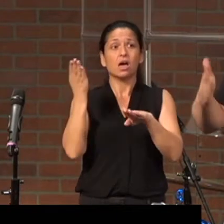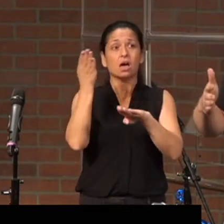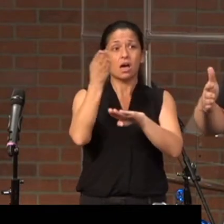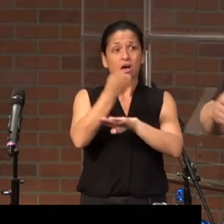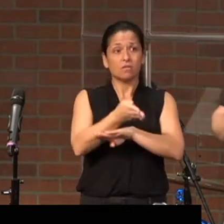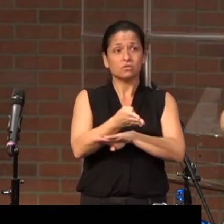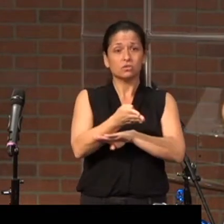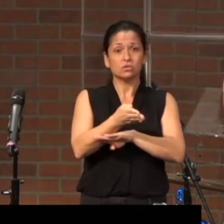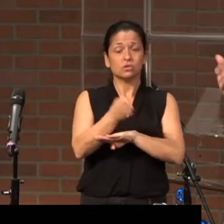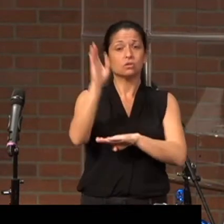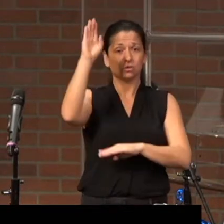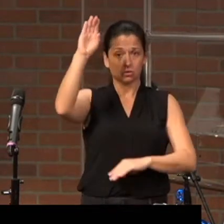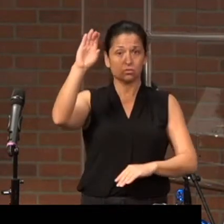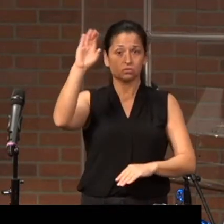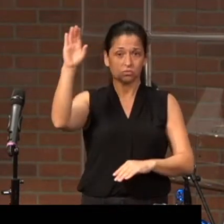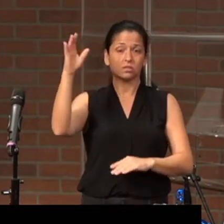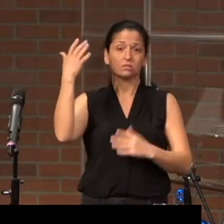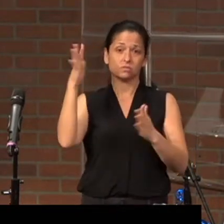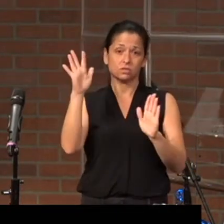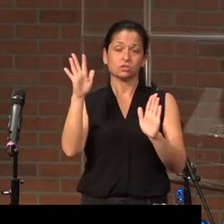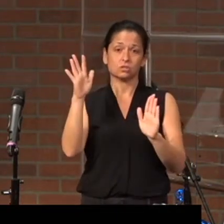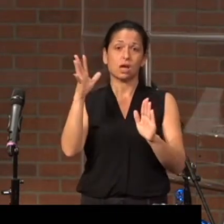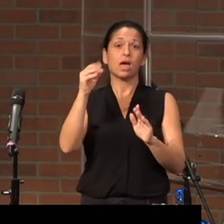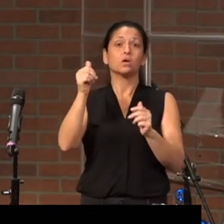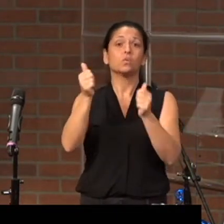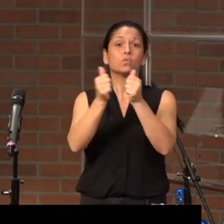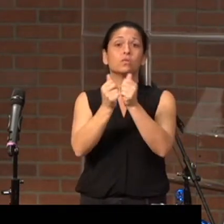post-crucifixion and with the resurrection.